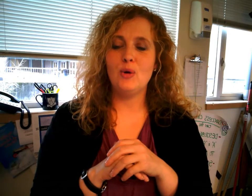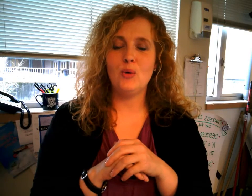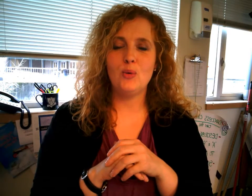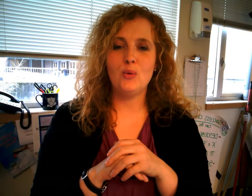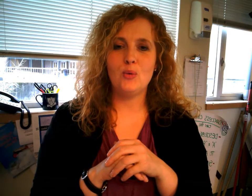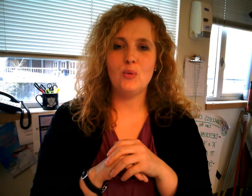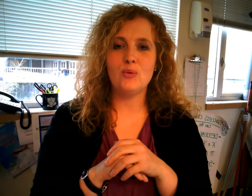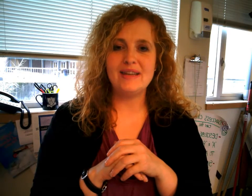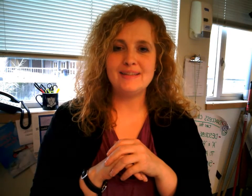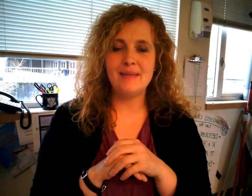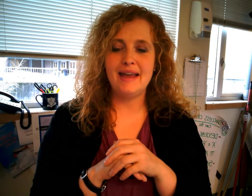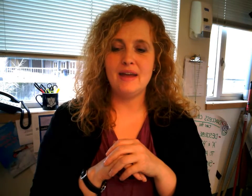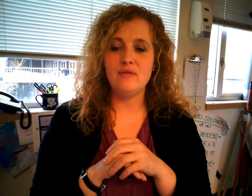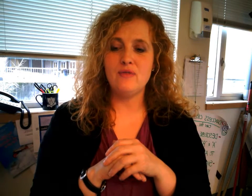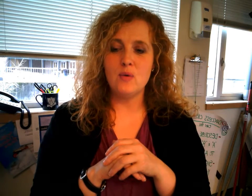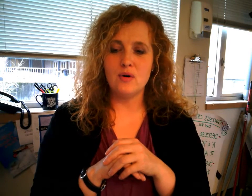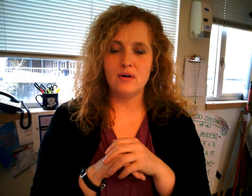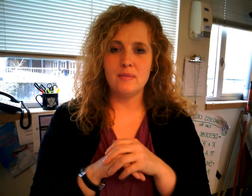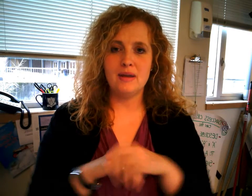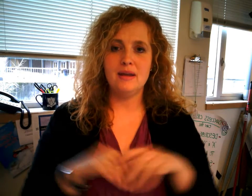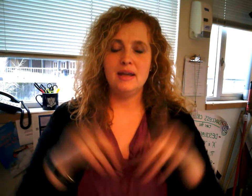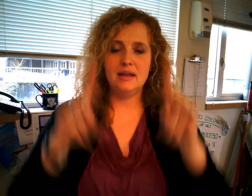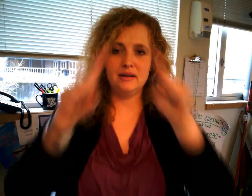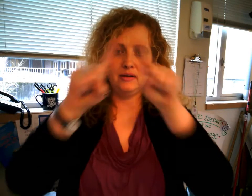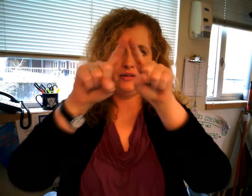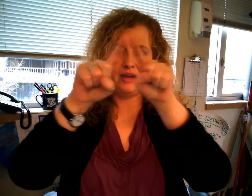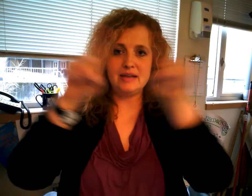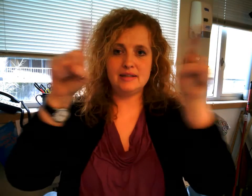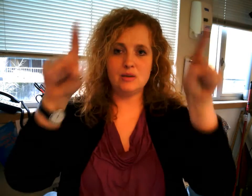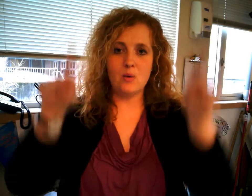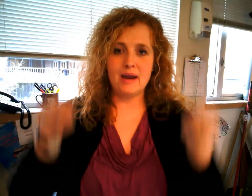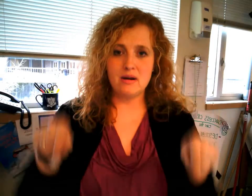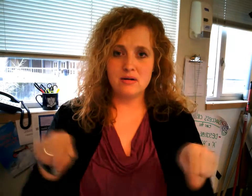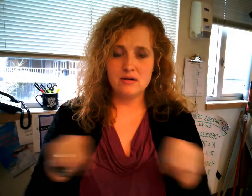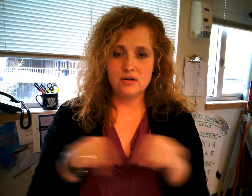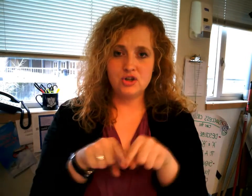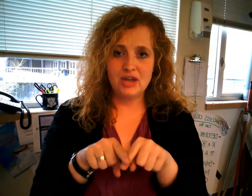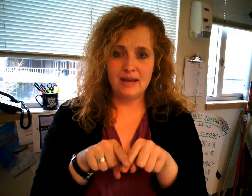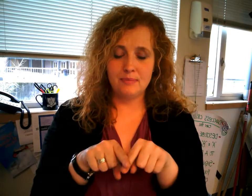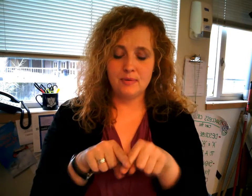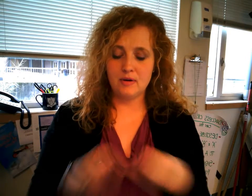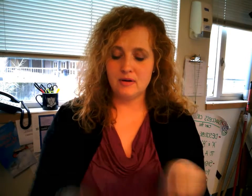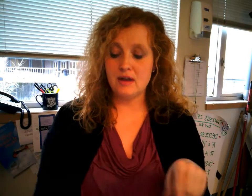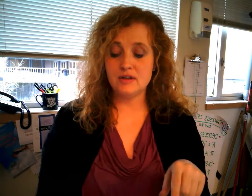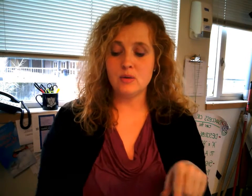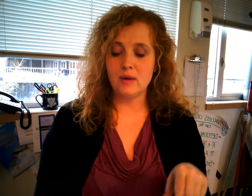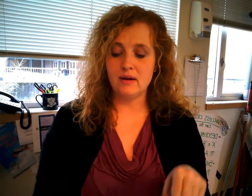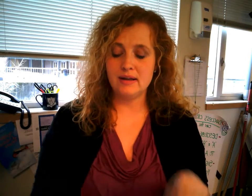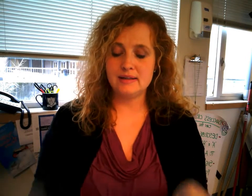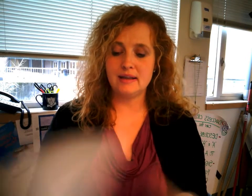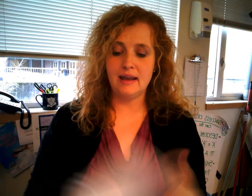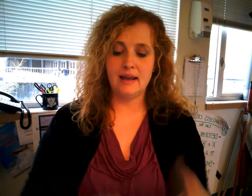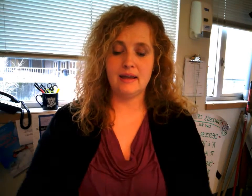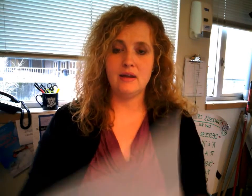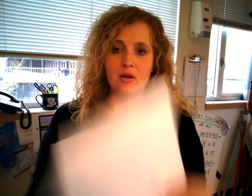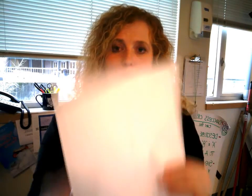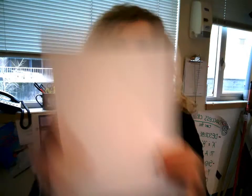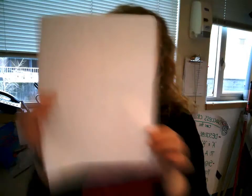resume and form is a square shape or not square it's a rectangular